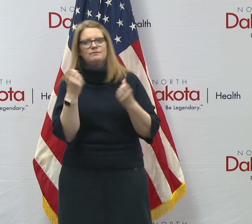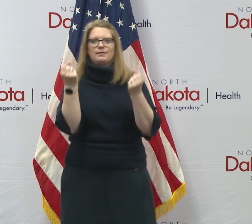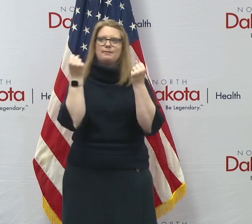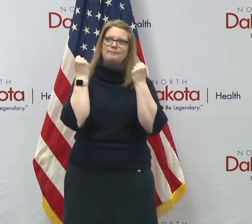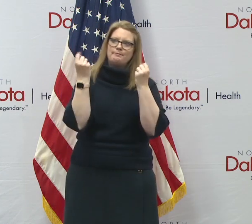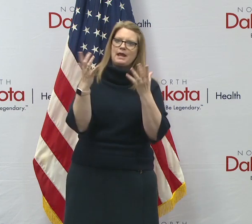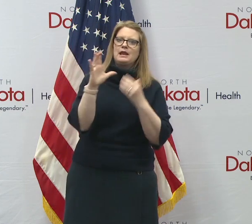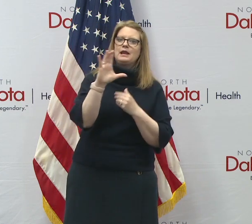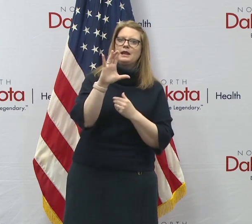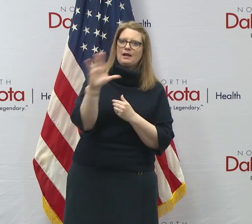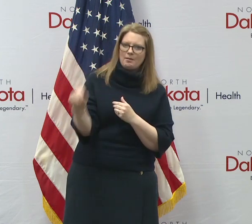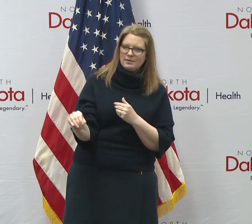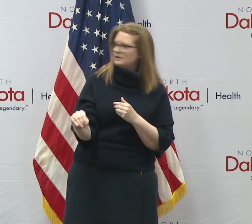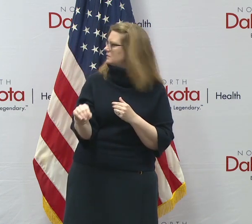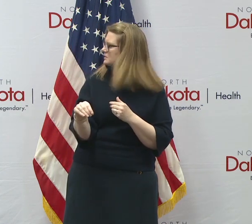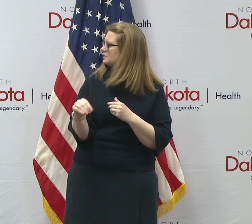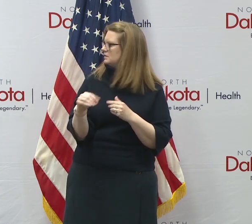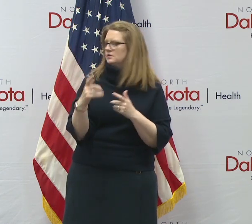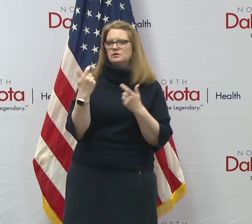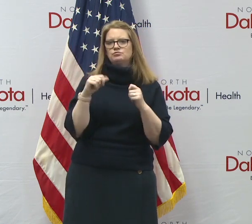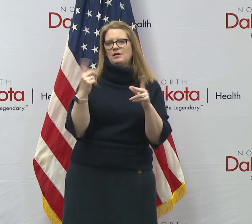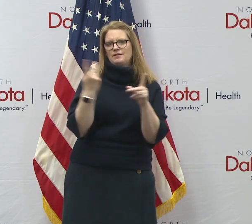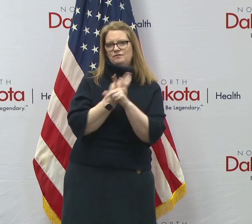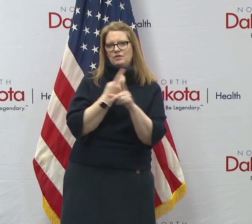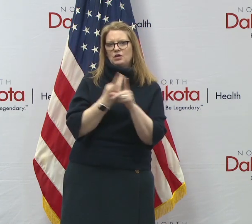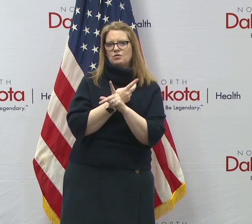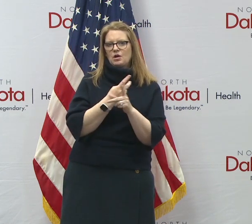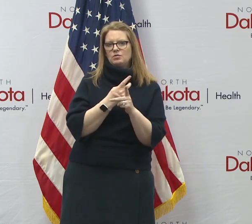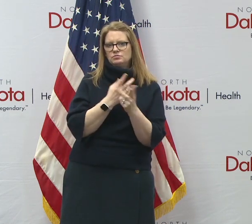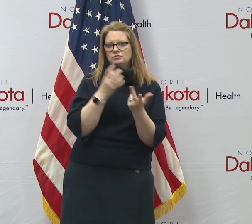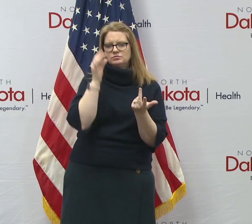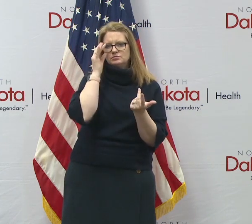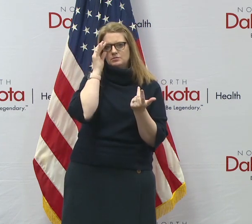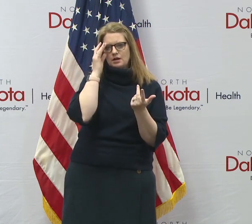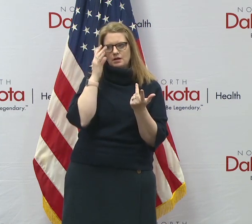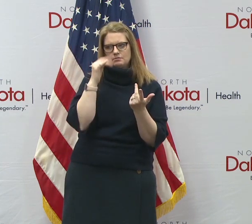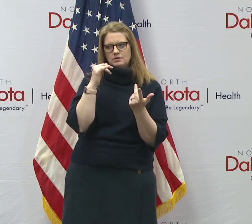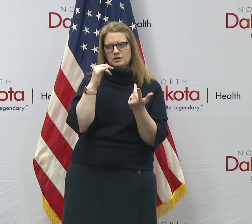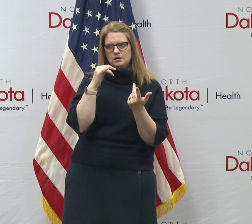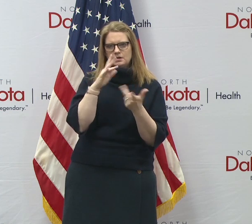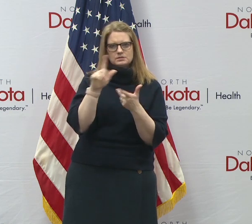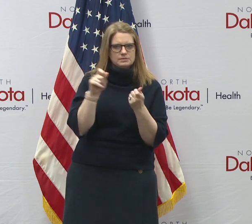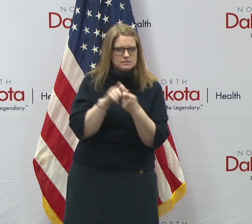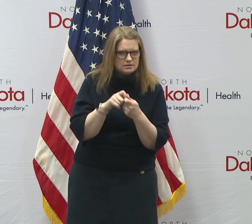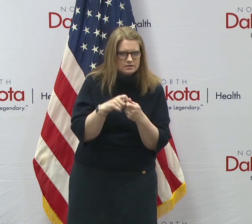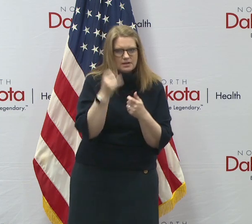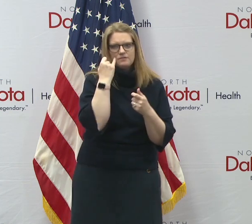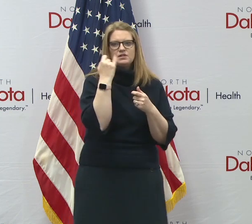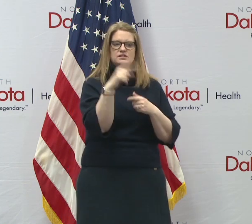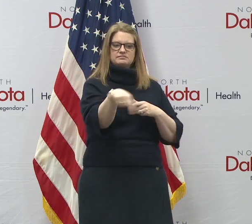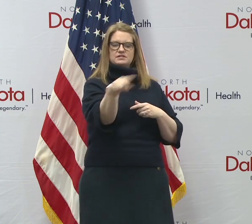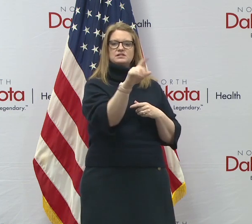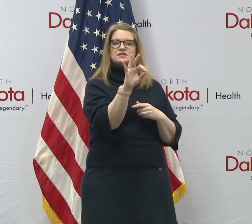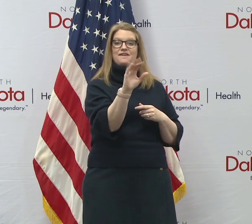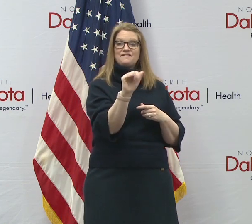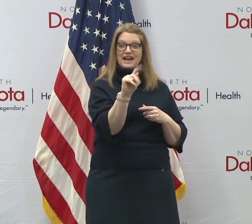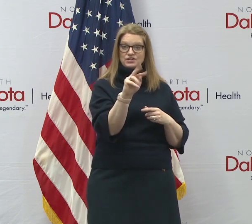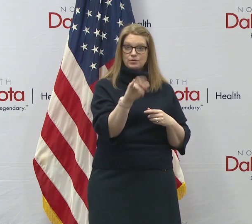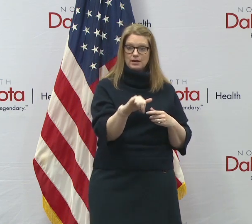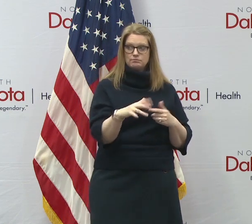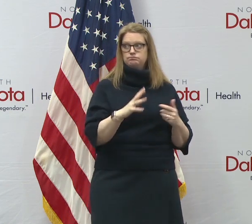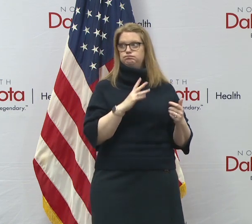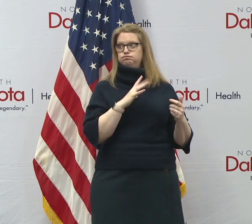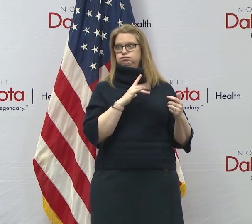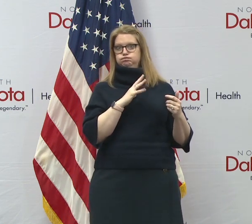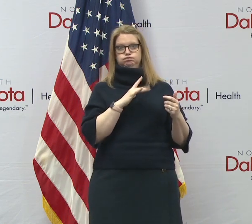volumes, uh, to try to figure out a way, uh, for in particular, like who may, if you have a factory, it'd be great if you could put